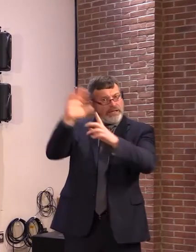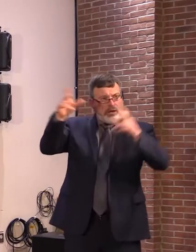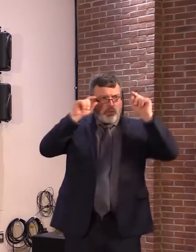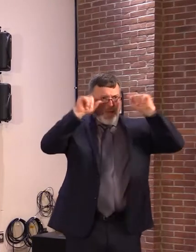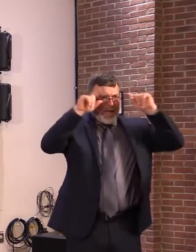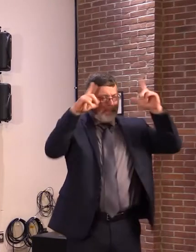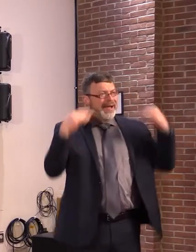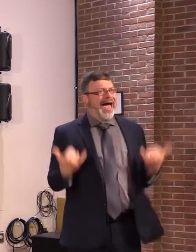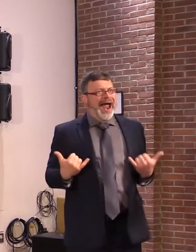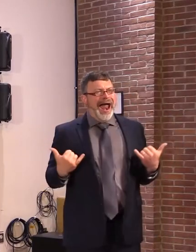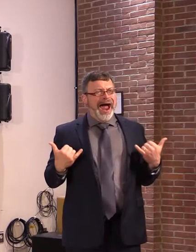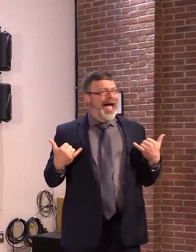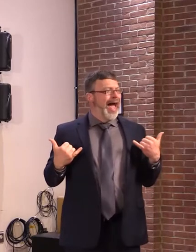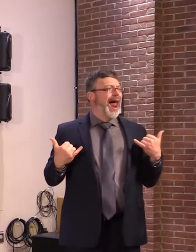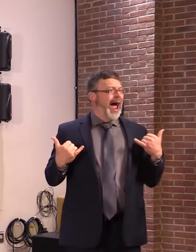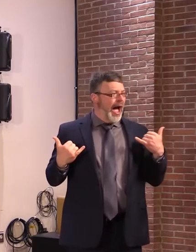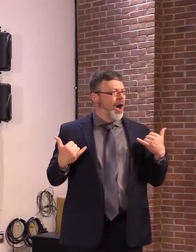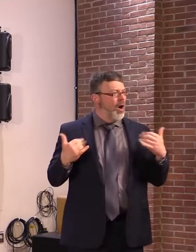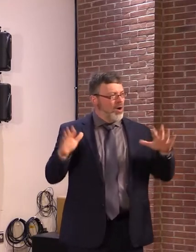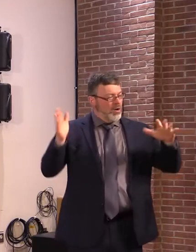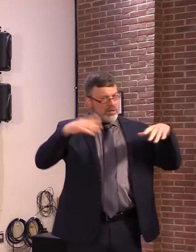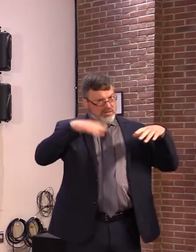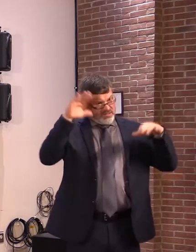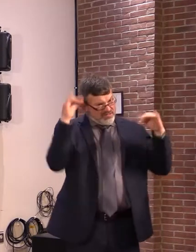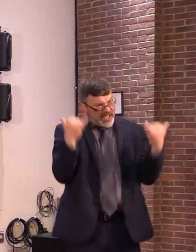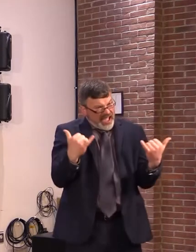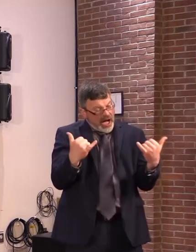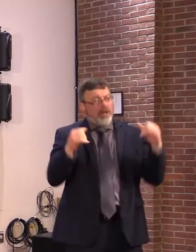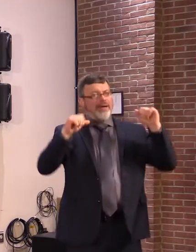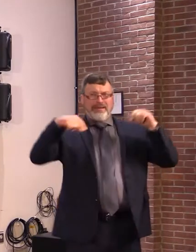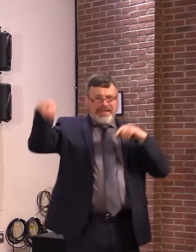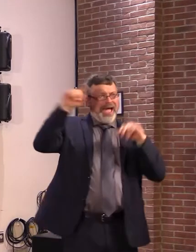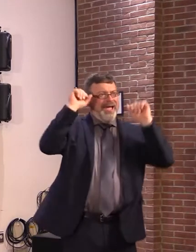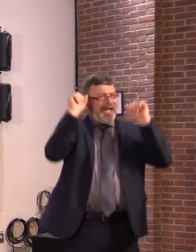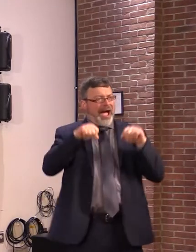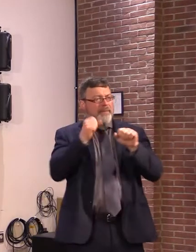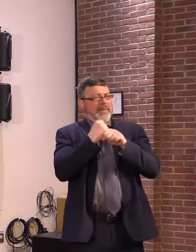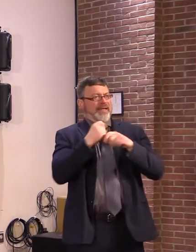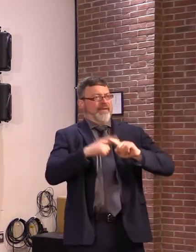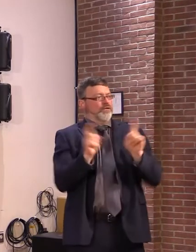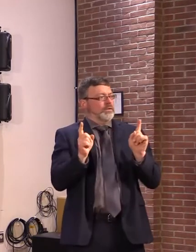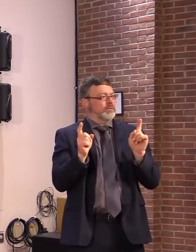change and a big difference and take steps towards addressing that housing crisis.